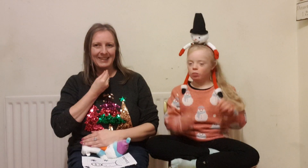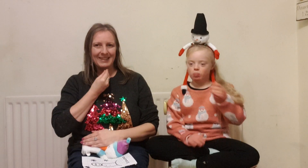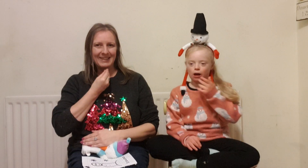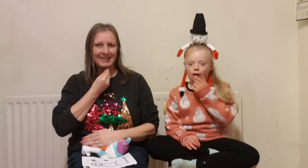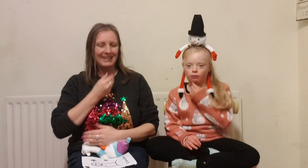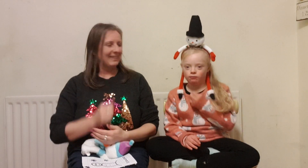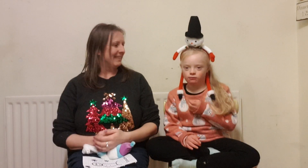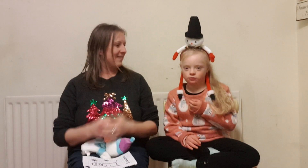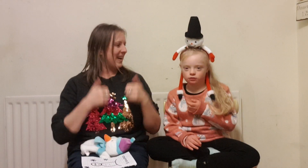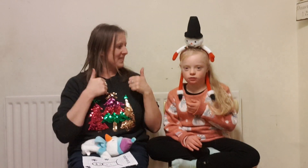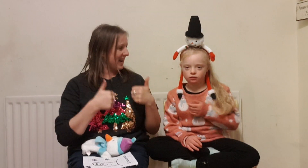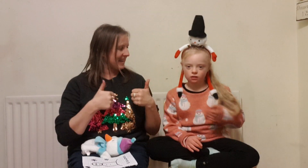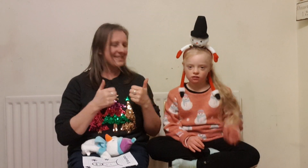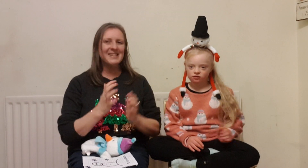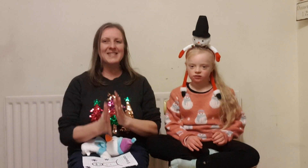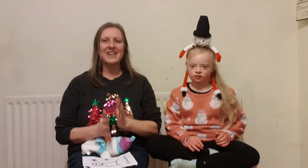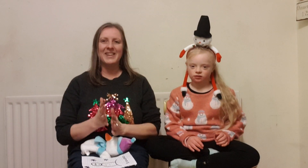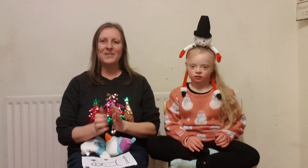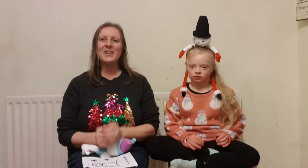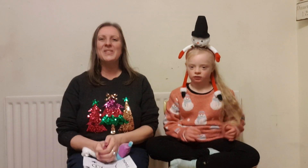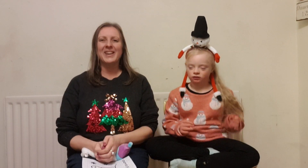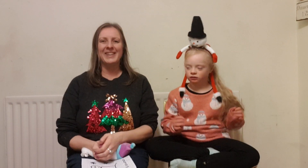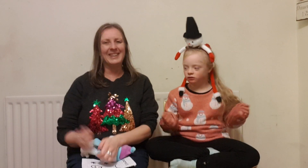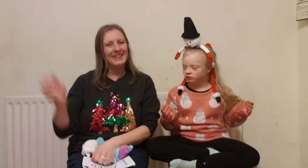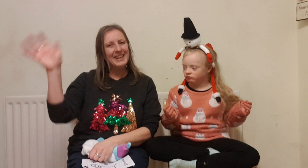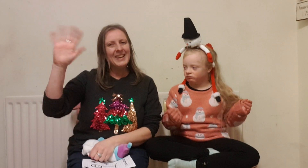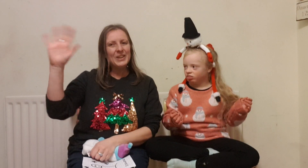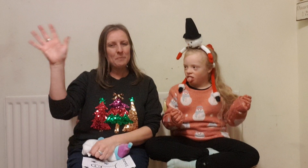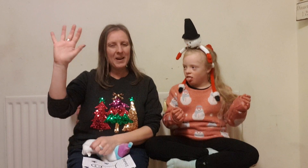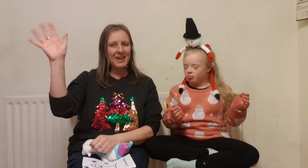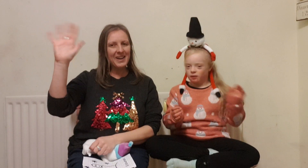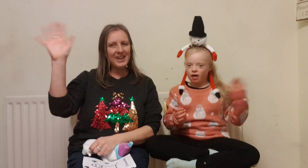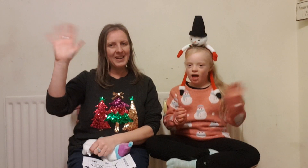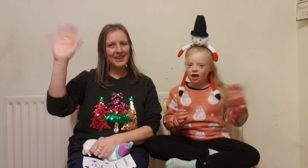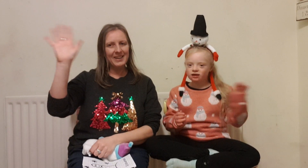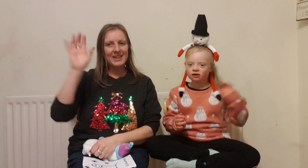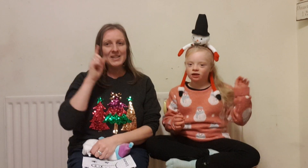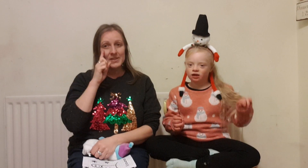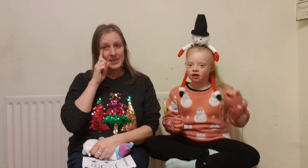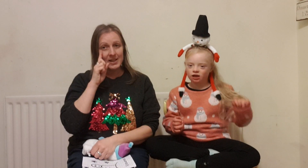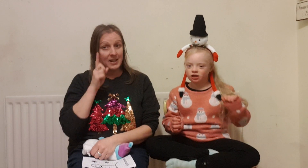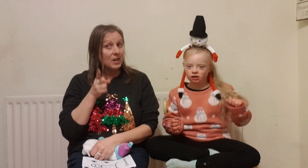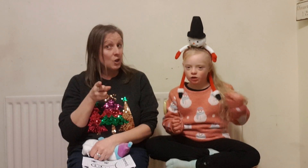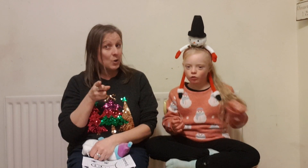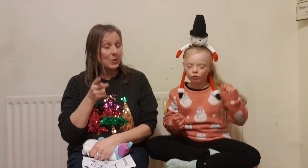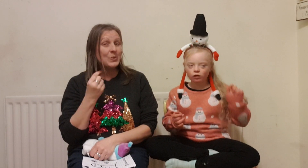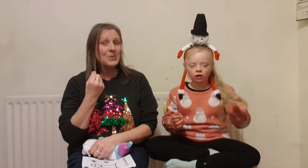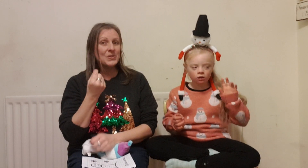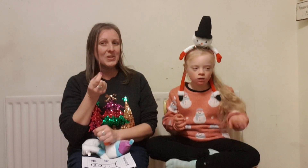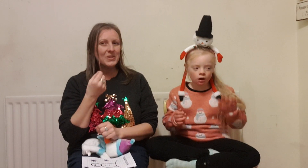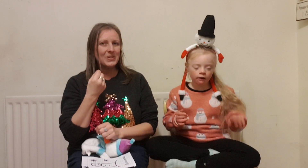fantastic signing well done goodbye see you soon